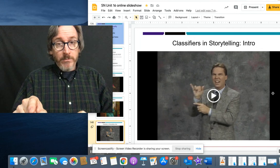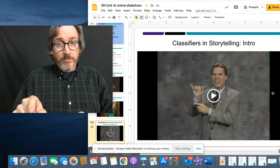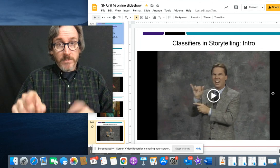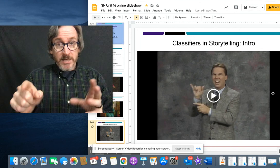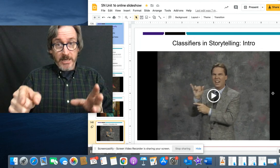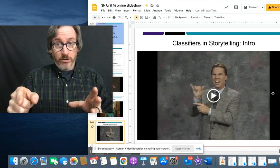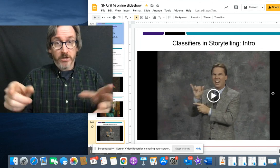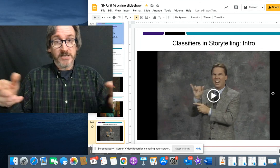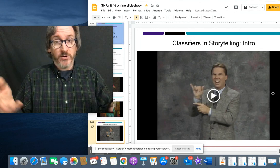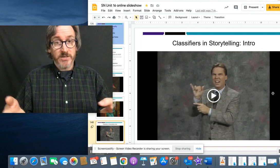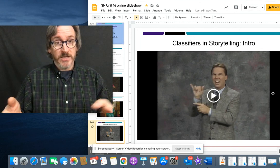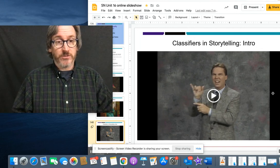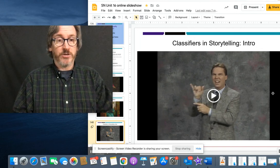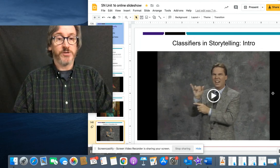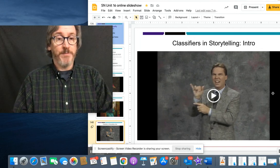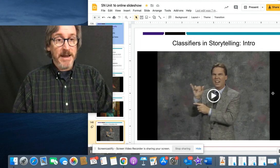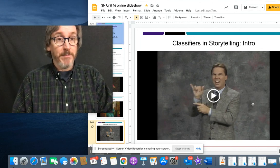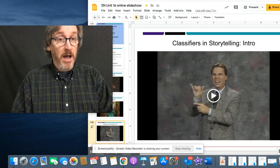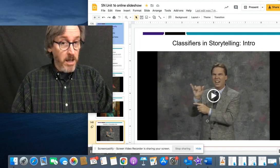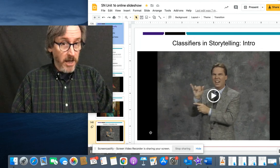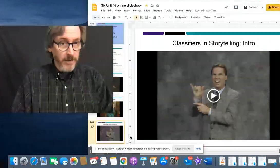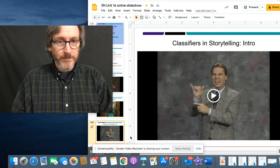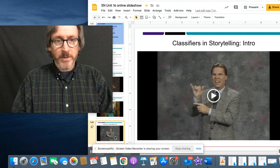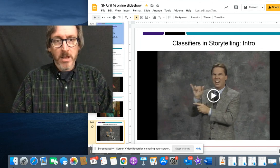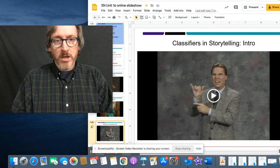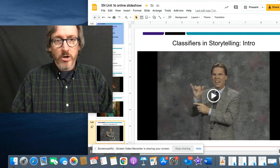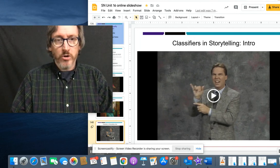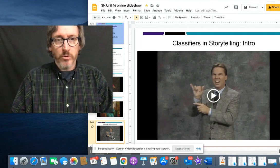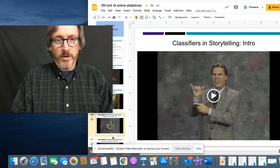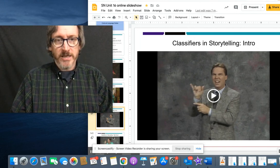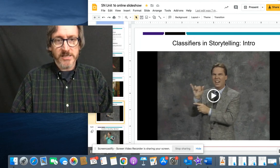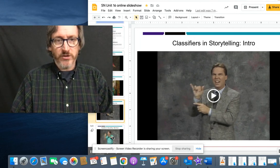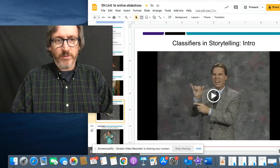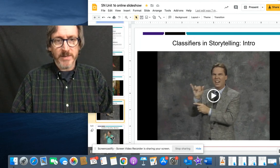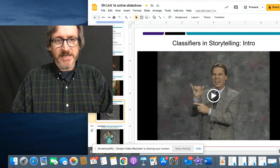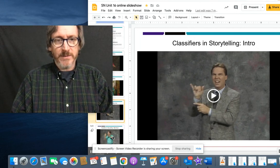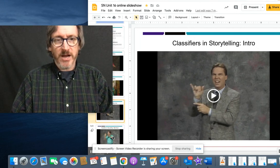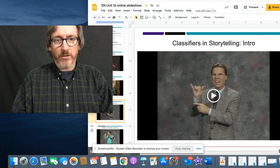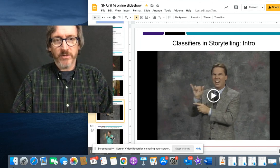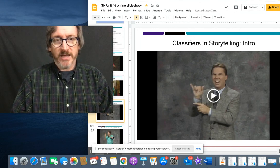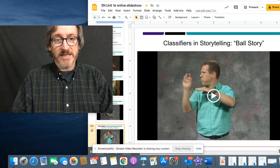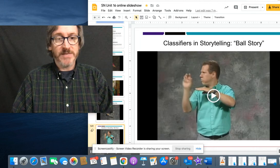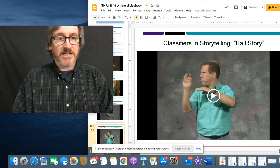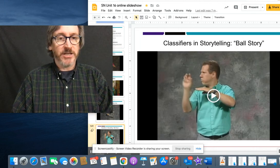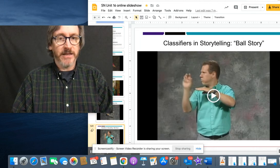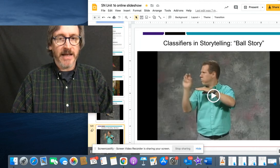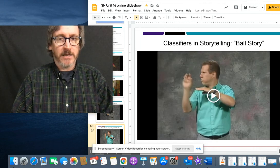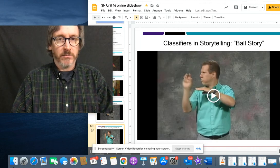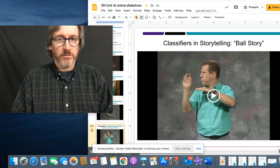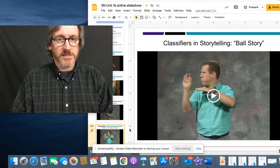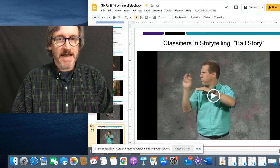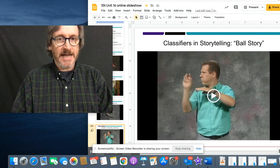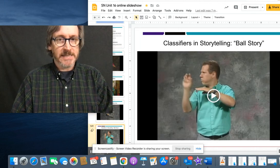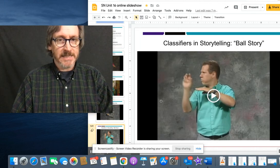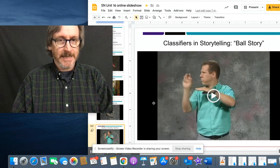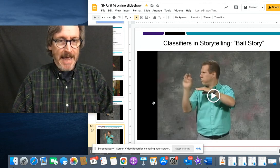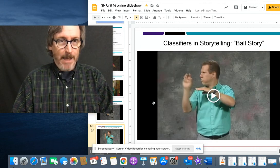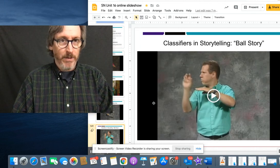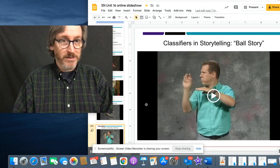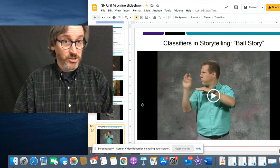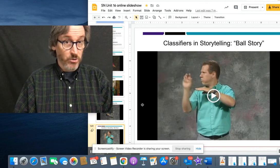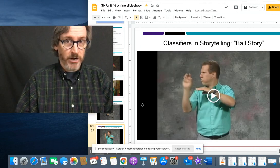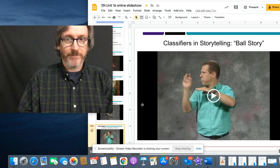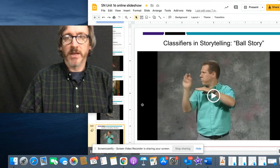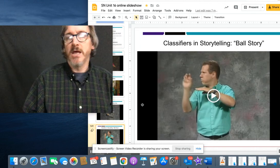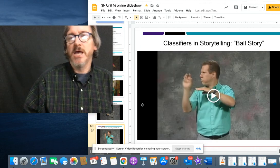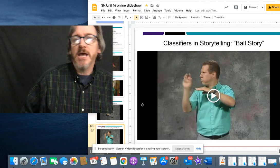Sam here is going to introduce Ben Bahan, who is, you've probably seen him in other things. He was actually in that science lab